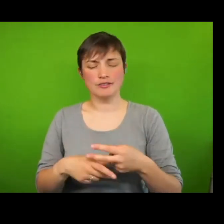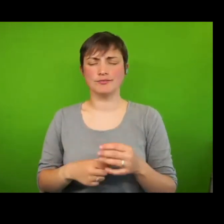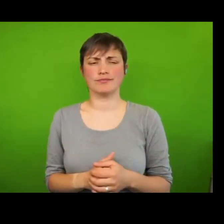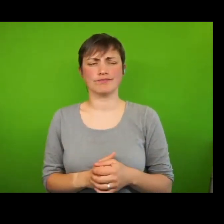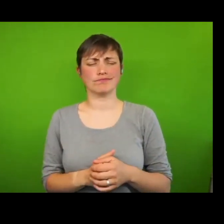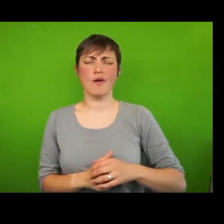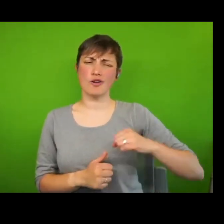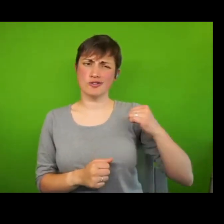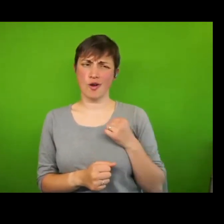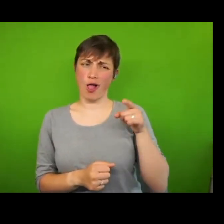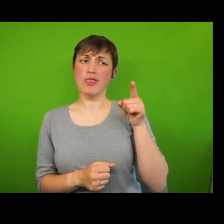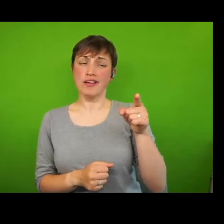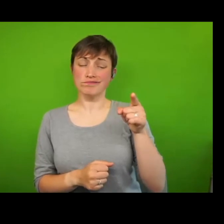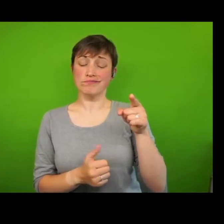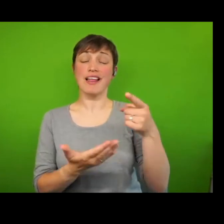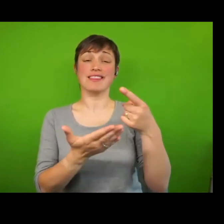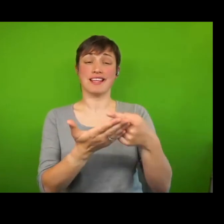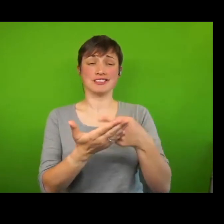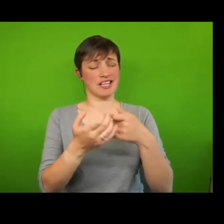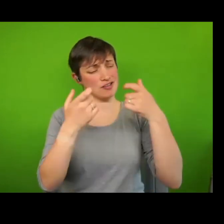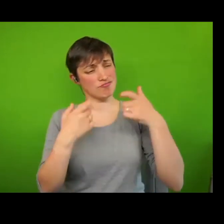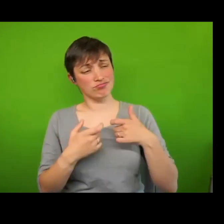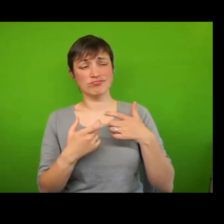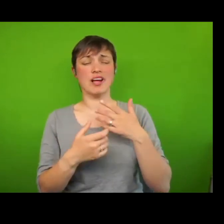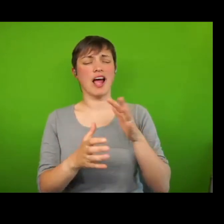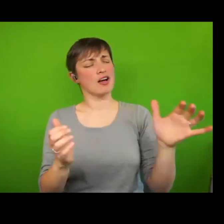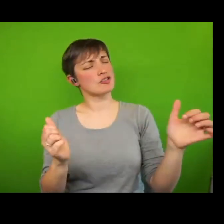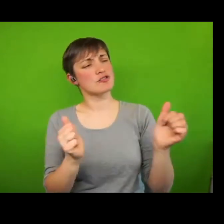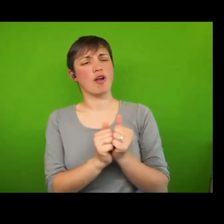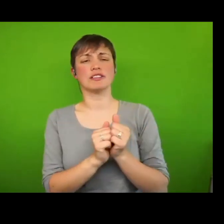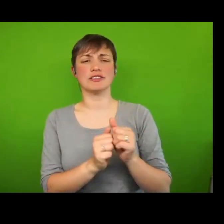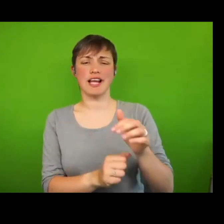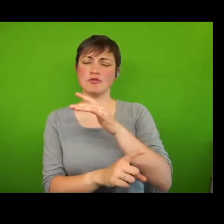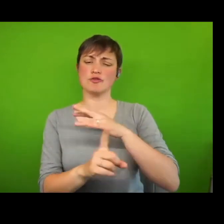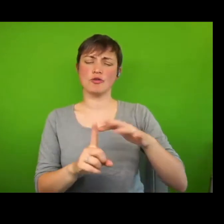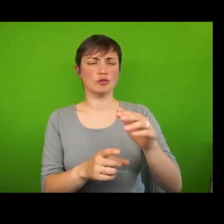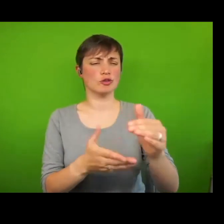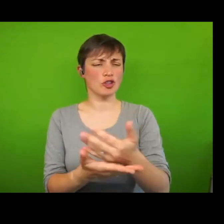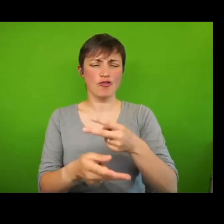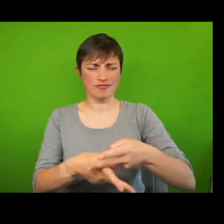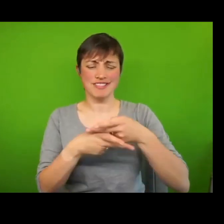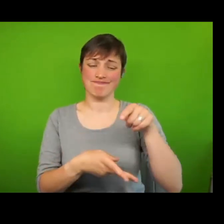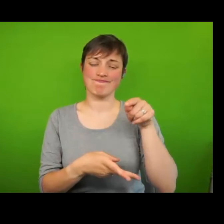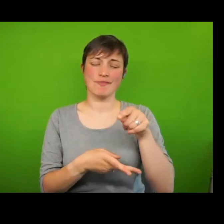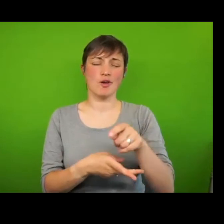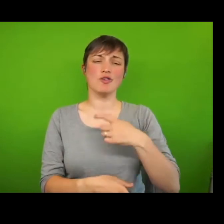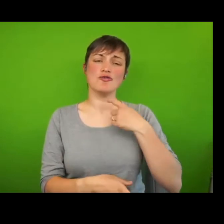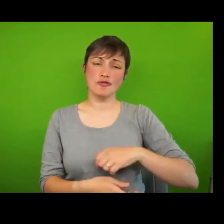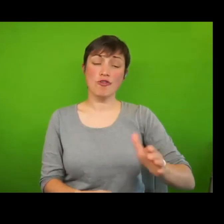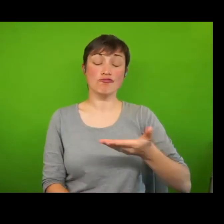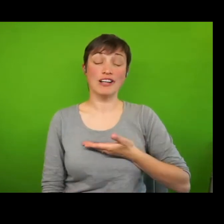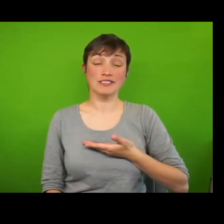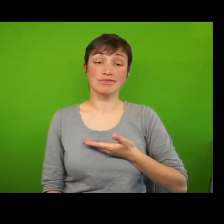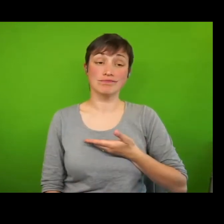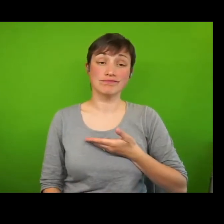legislation that explicitly acknowledges that social security is a human right, essential to the realisation